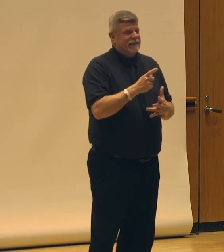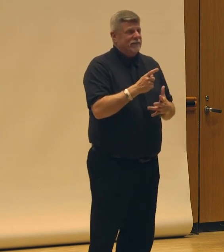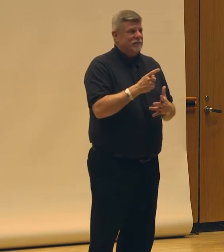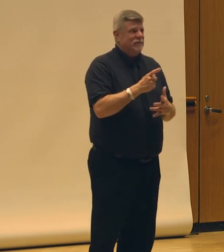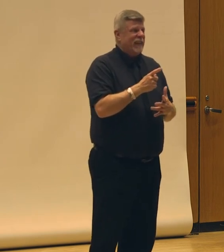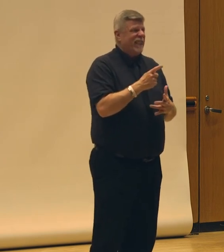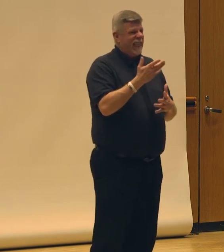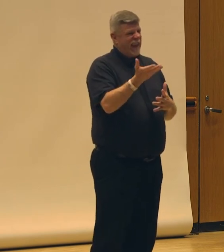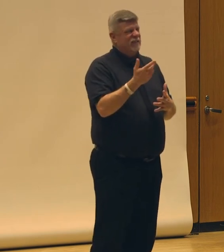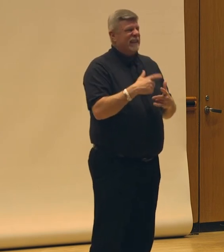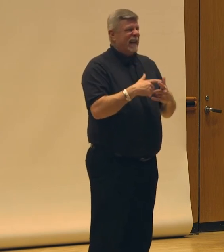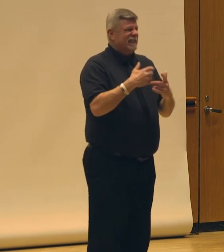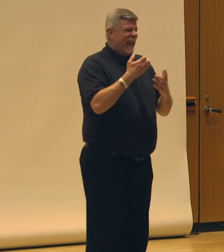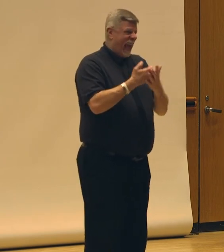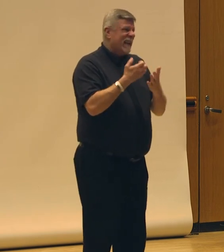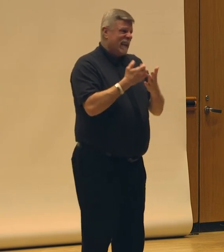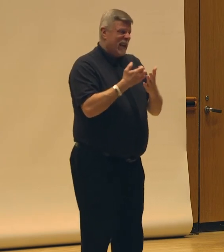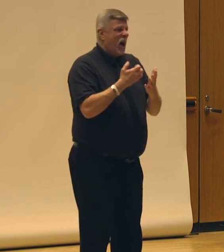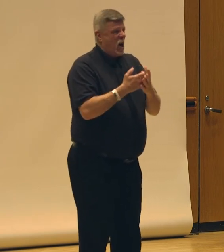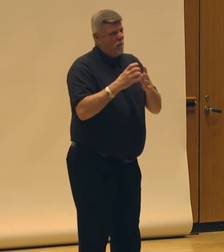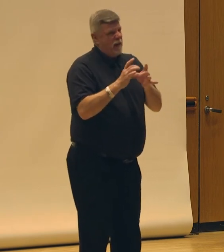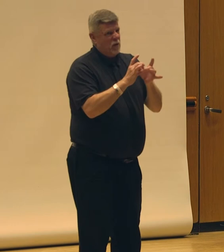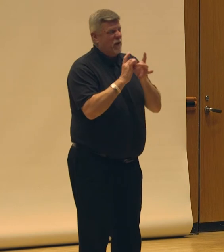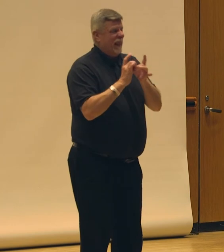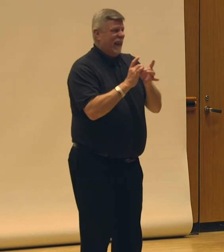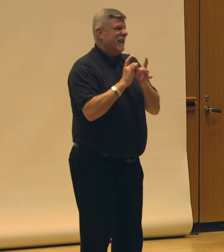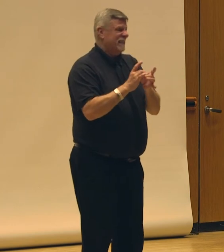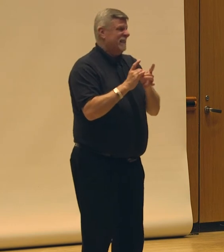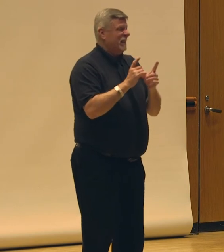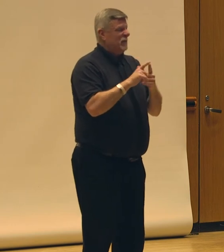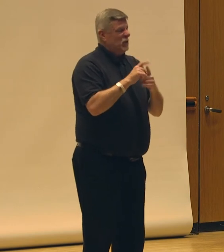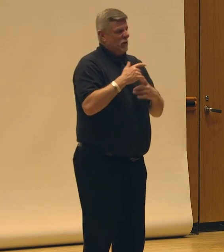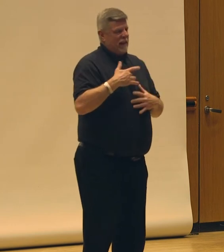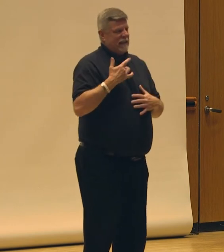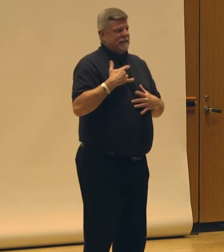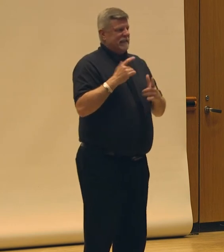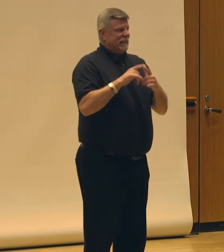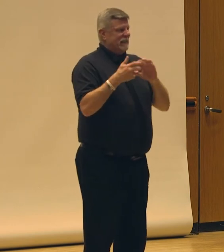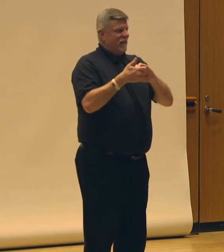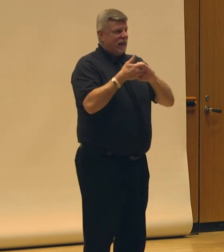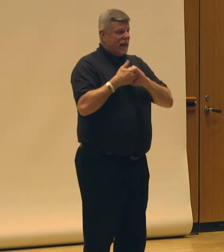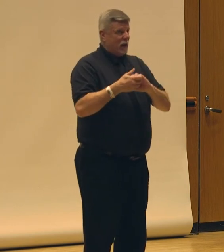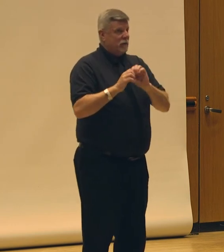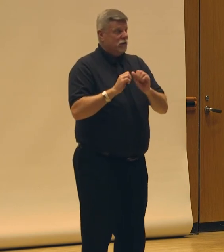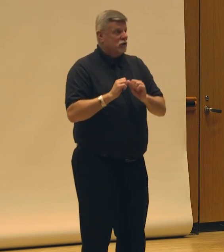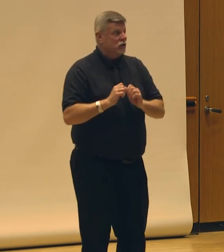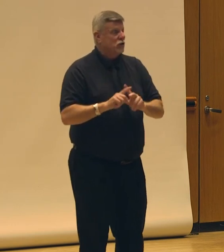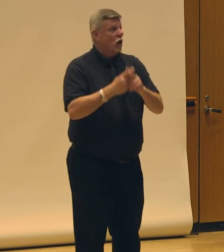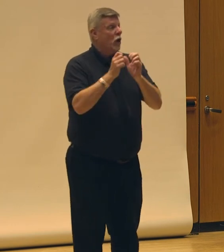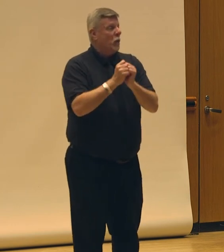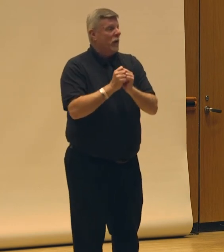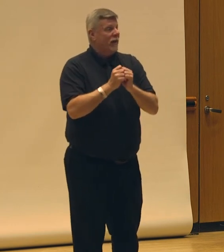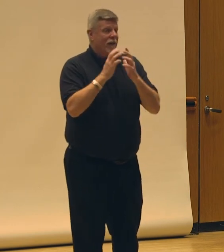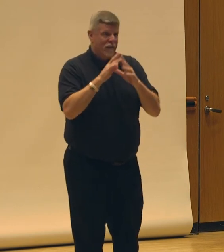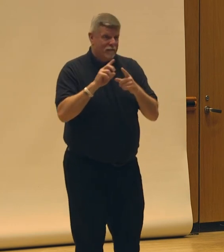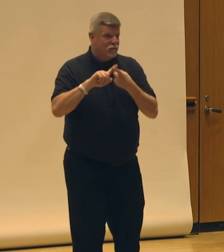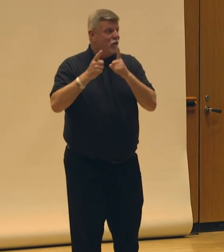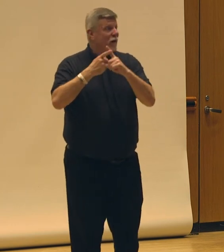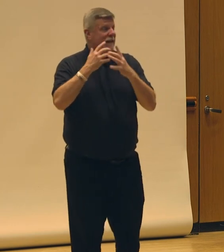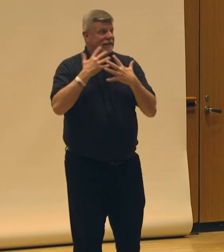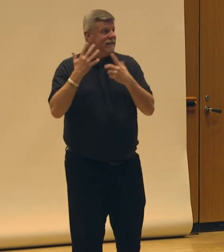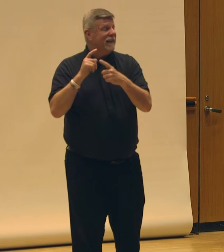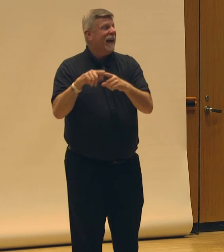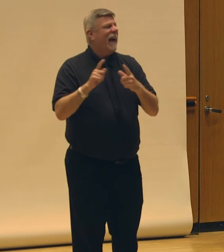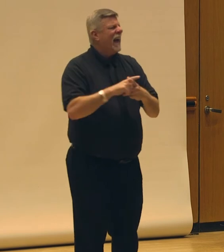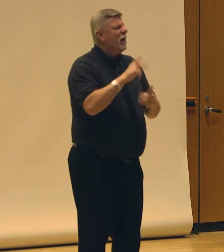economic relationship to that sense, that so many collaborations start with friendship and affinity, because we know we can work